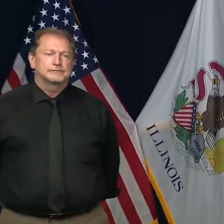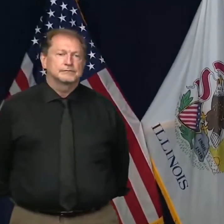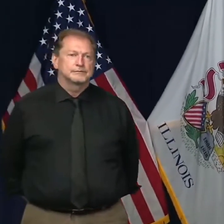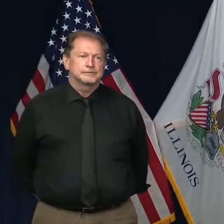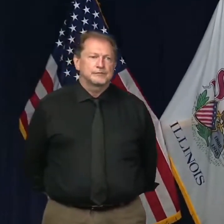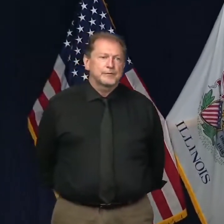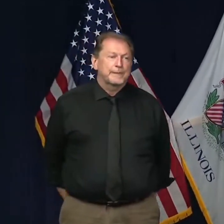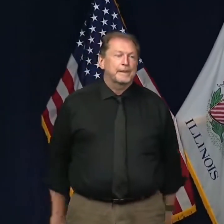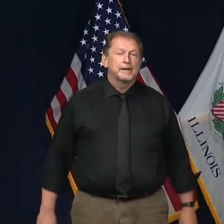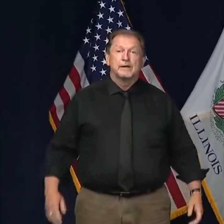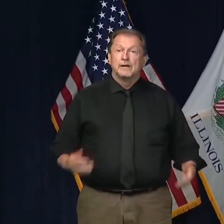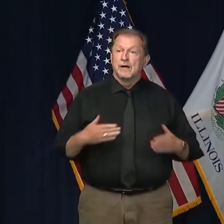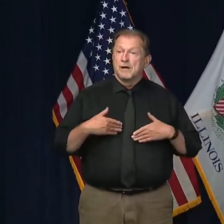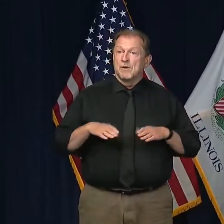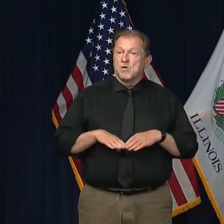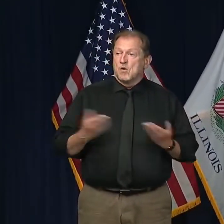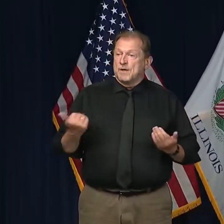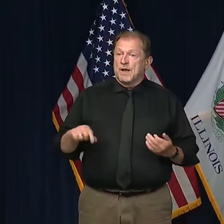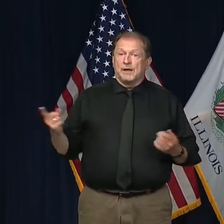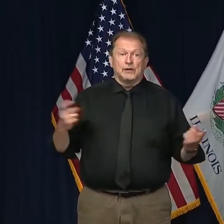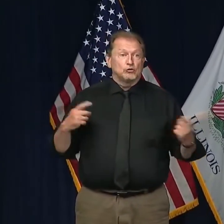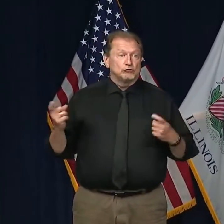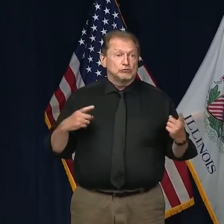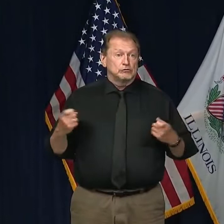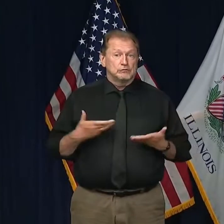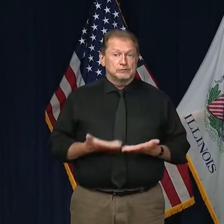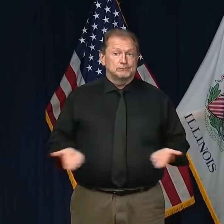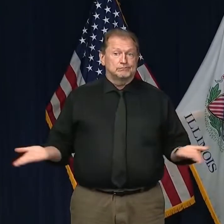Thank you. Happy to take any questions from members of the media.